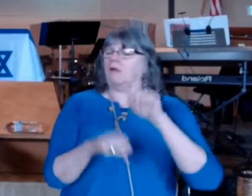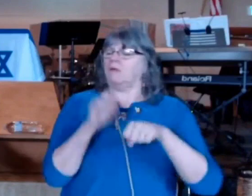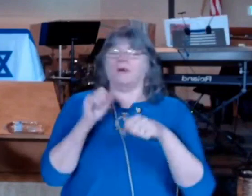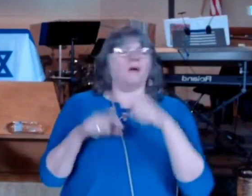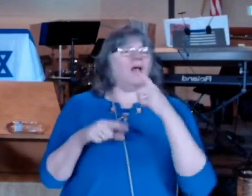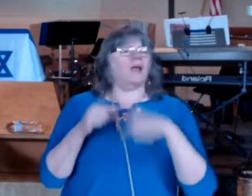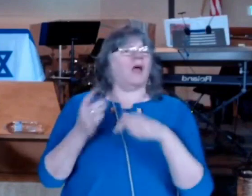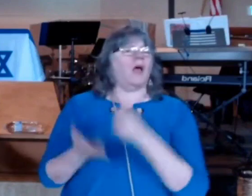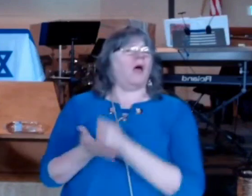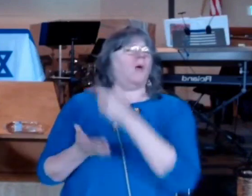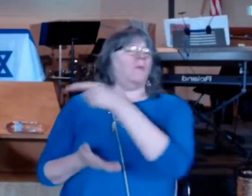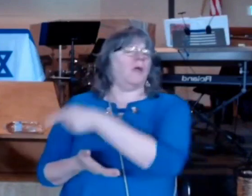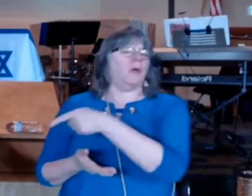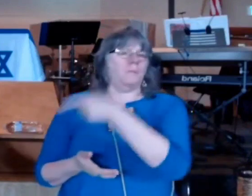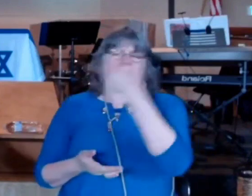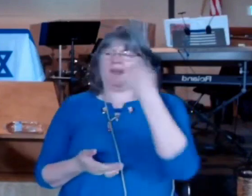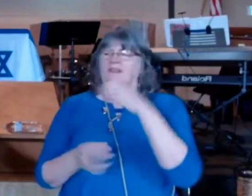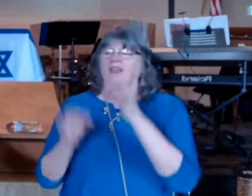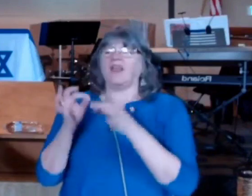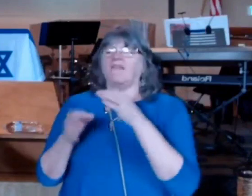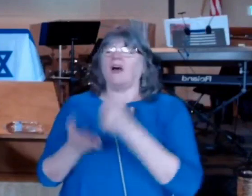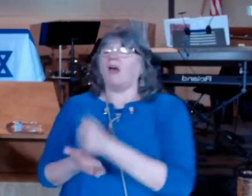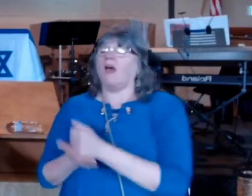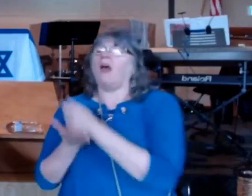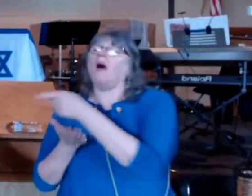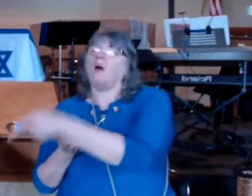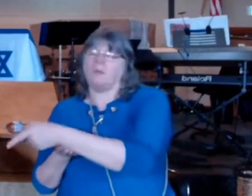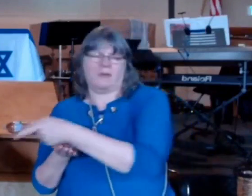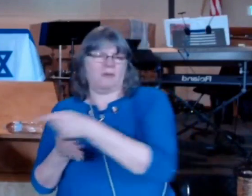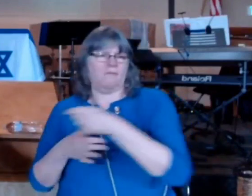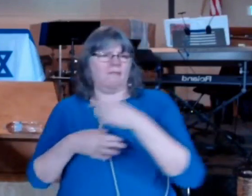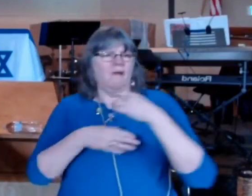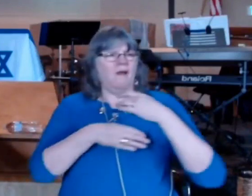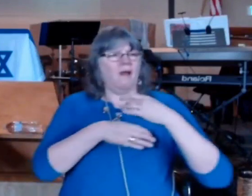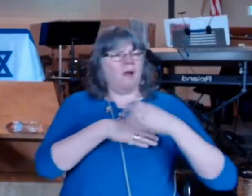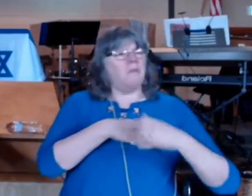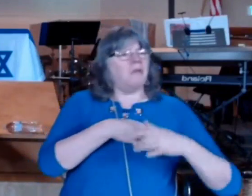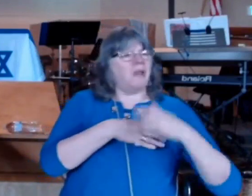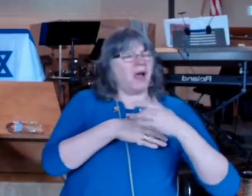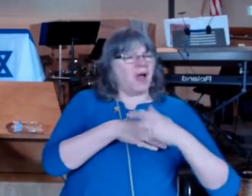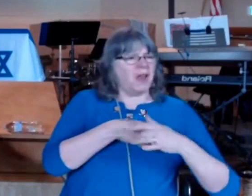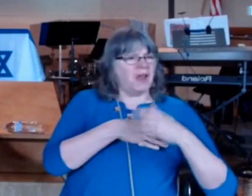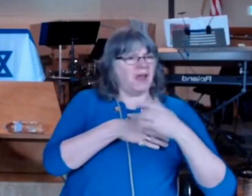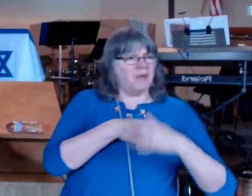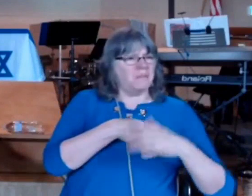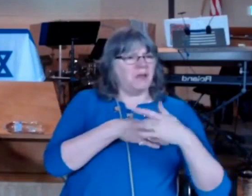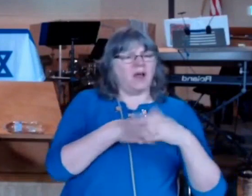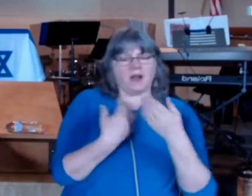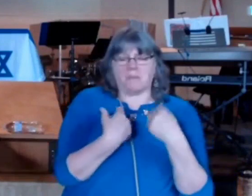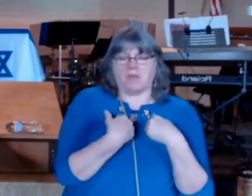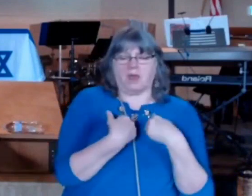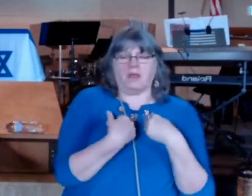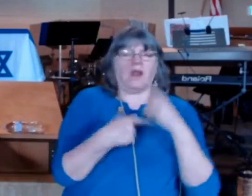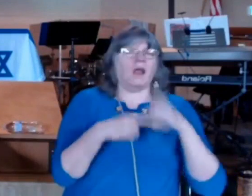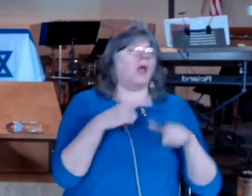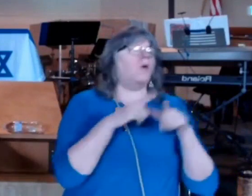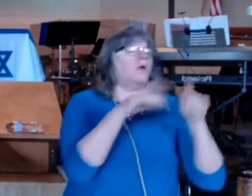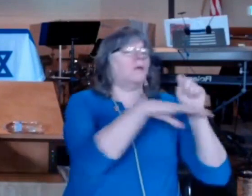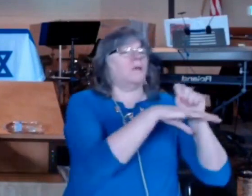shame the religious video of these days showing that even a Samaritan has more sense than they do